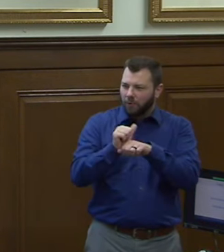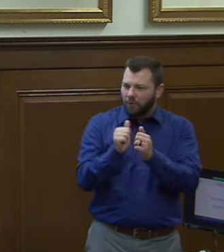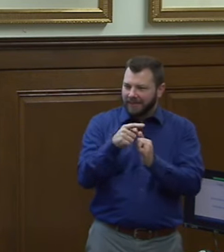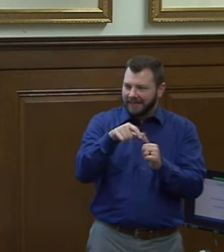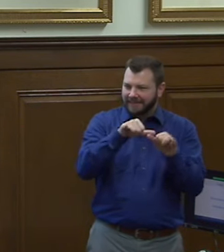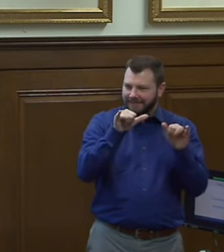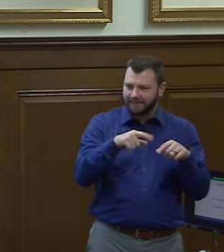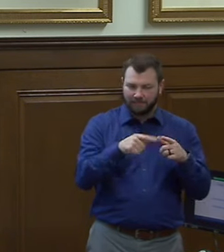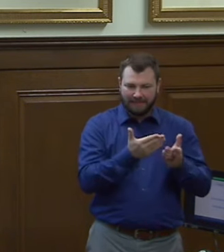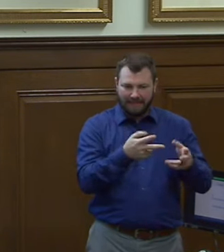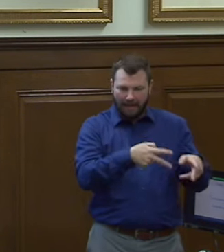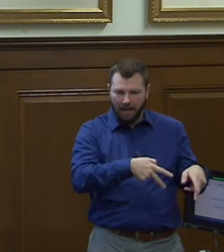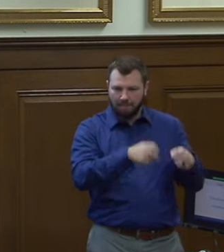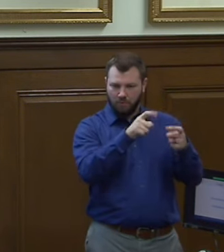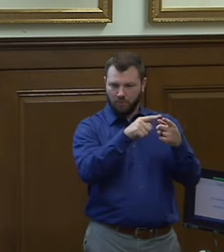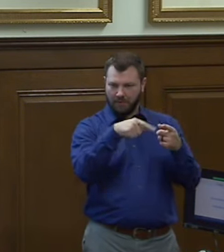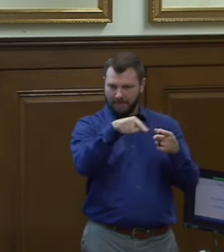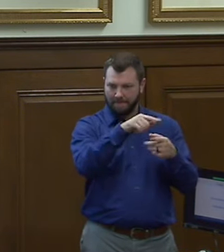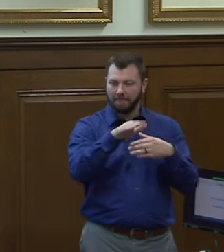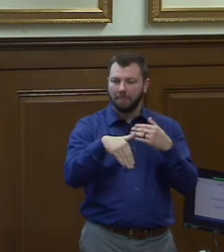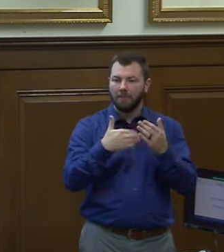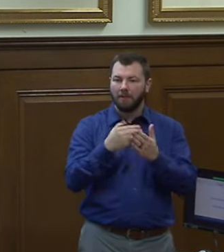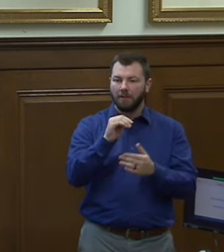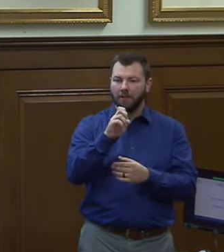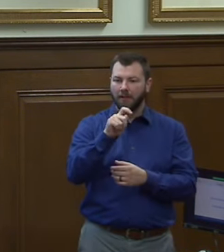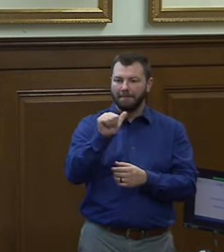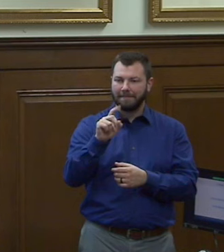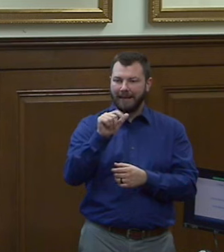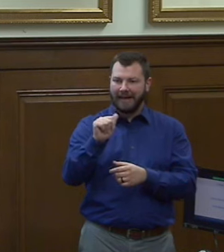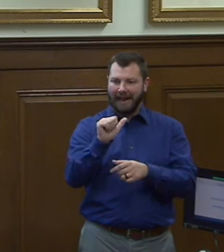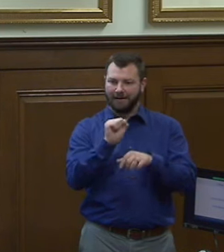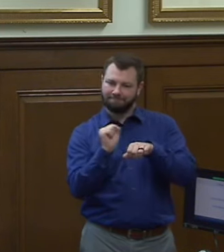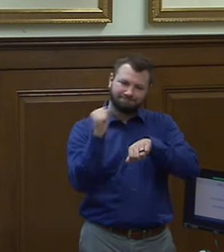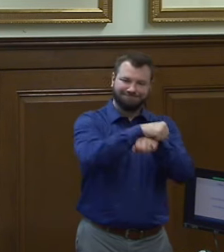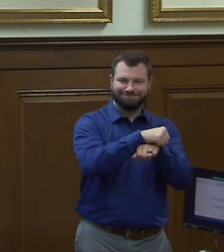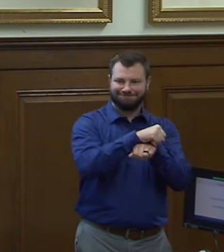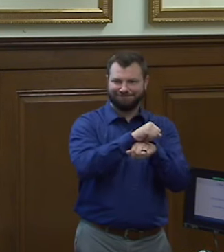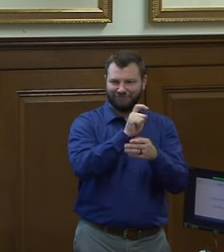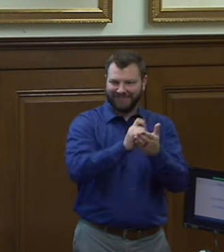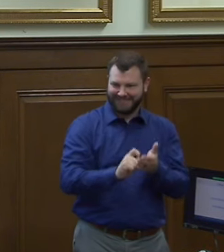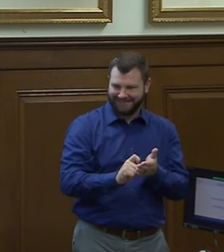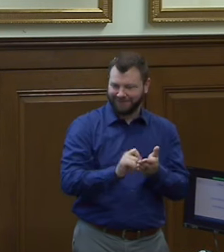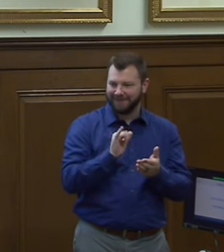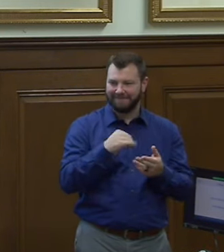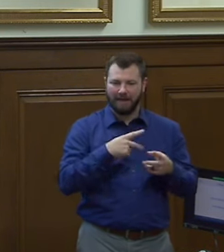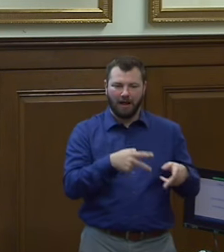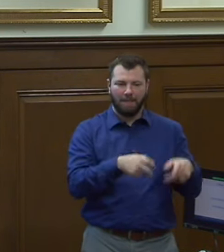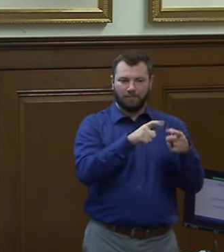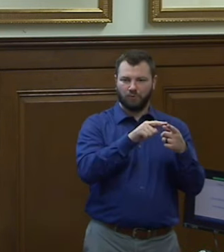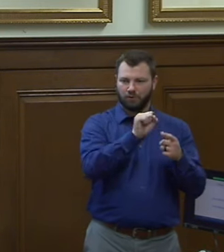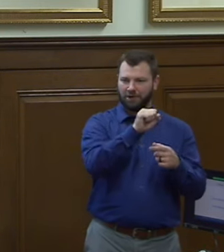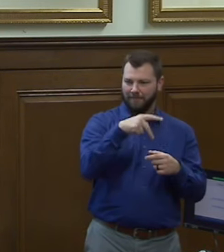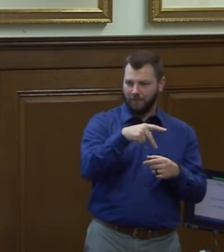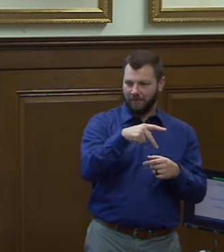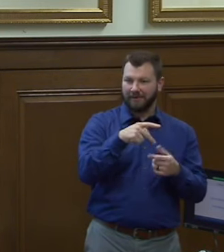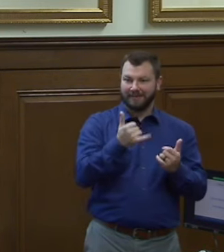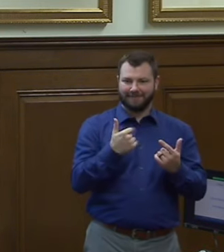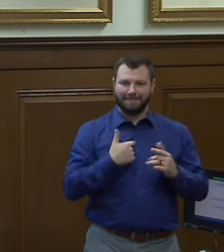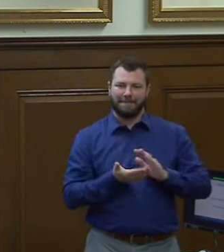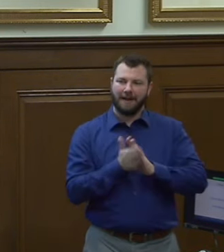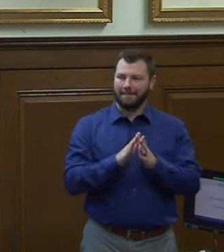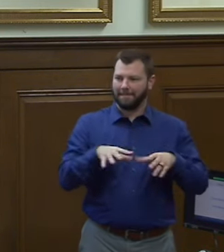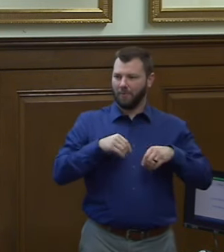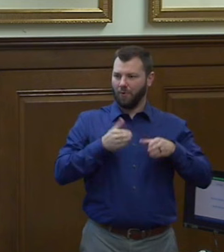things are uploaded into them all of the metadata is overwritten so example if i upload something to the sharepoint all of a sudden i become the owner